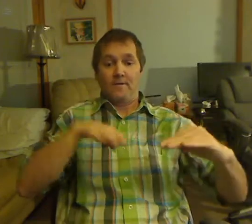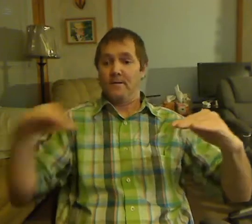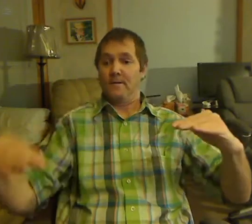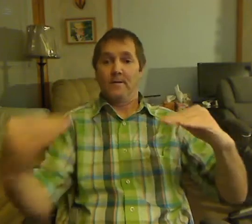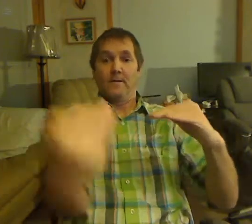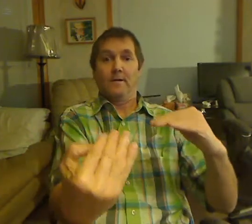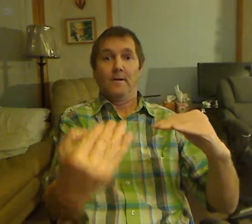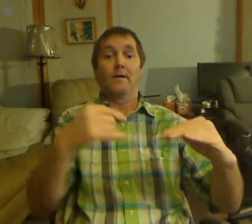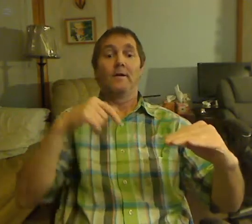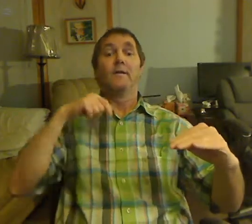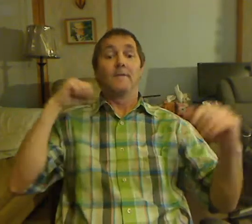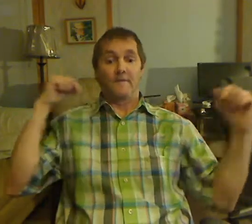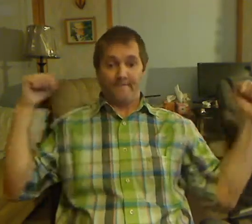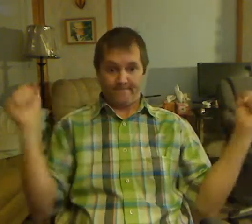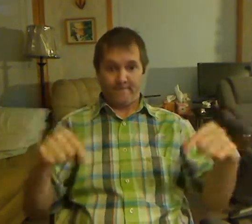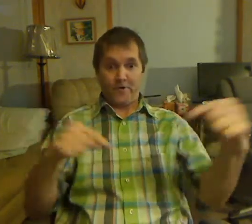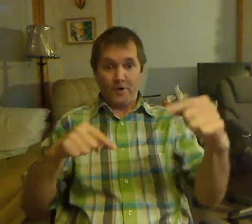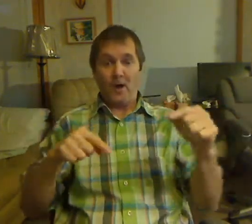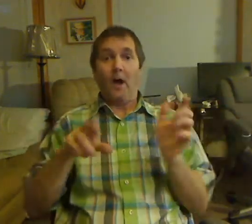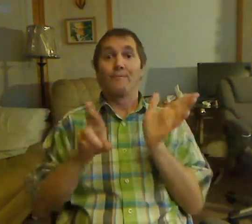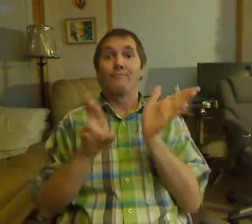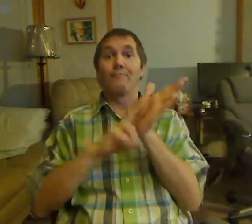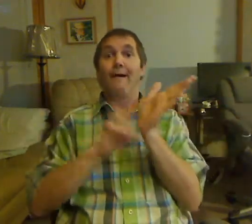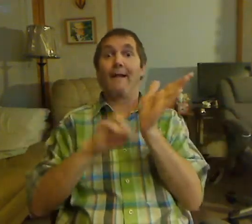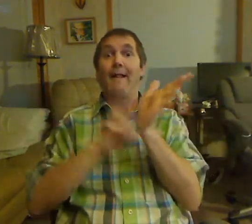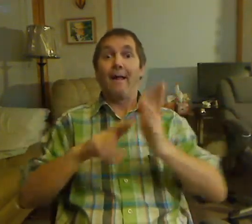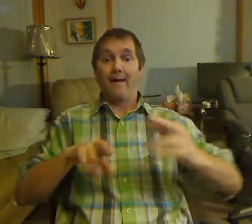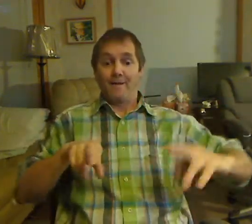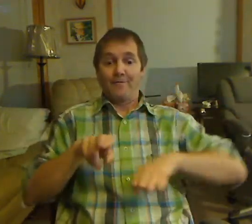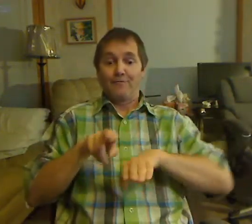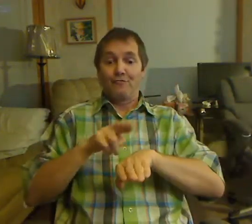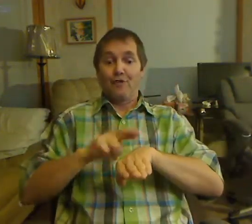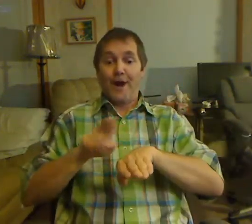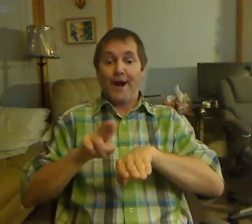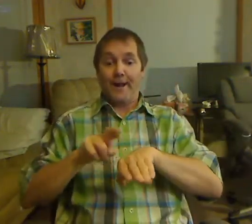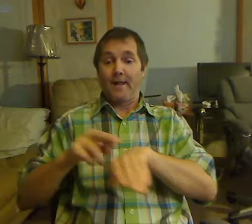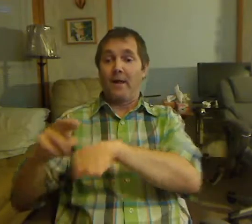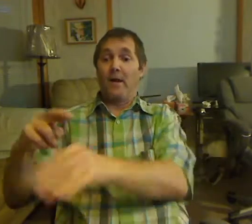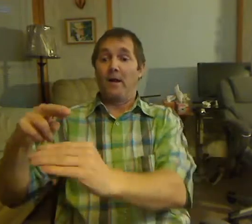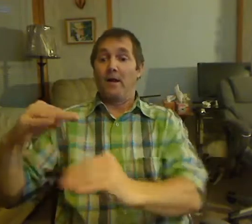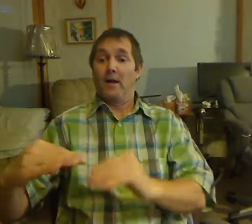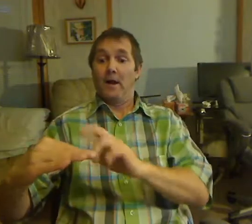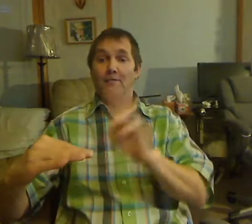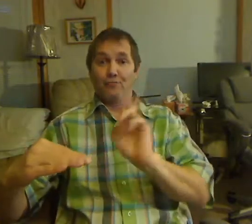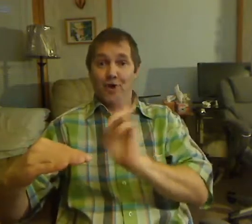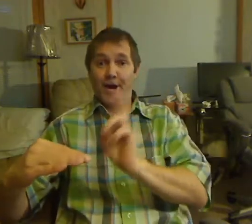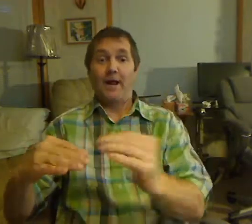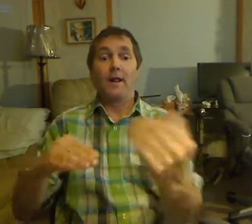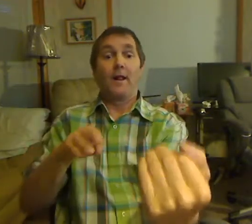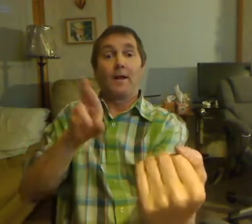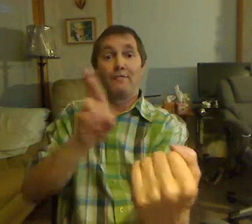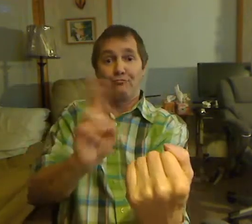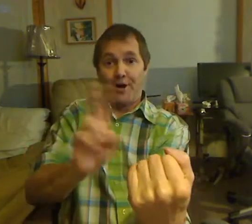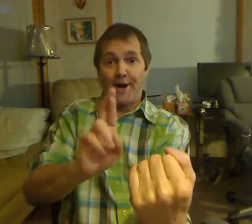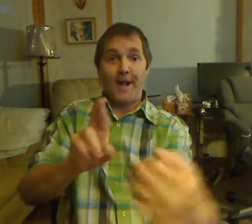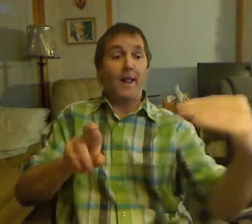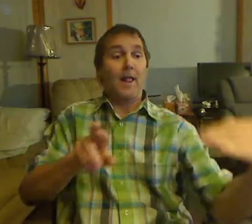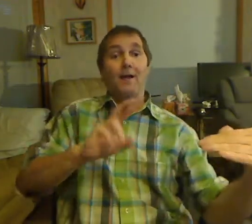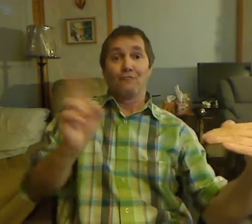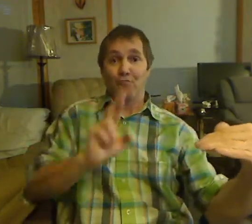side. At the start of week nine, one of the top four was invited round to dine at nine. I've got 20